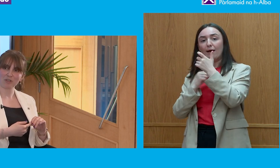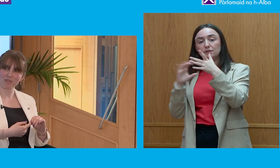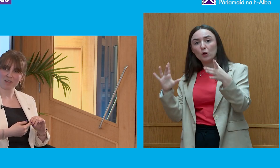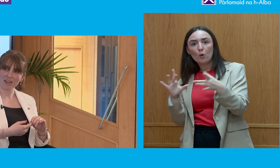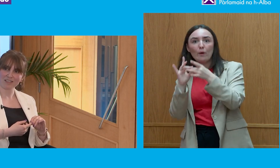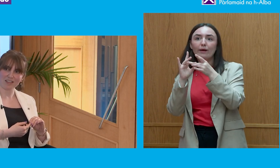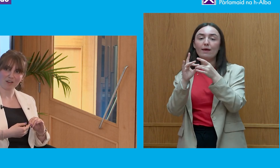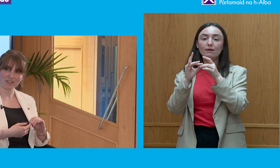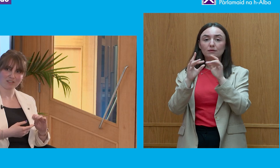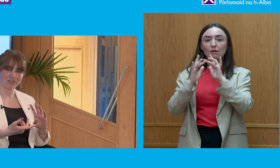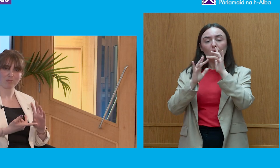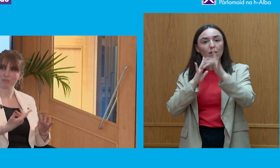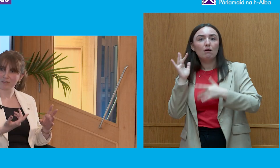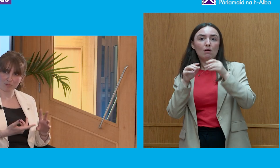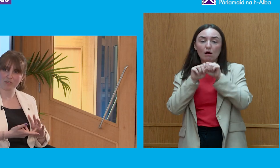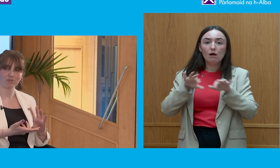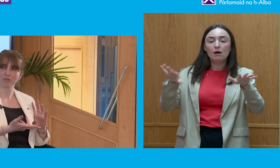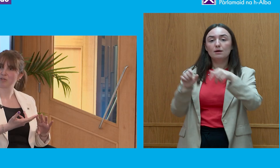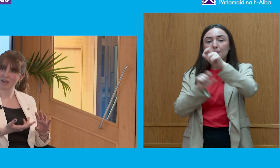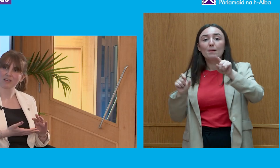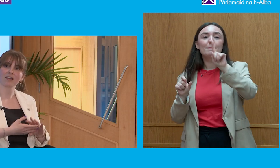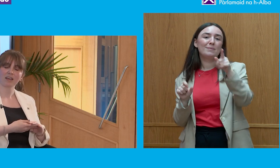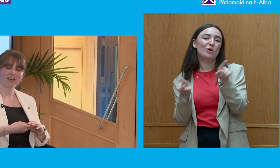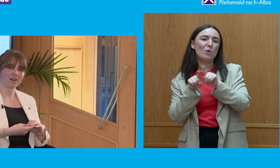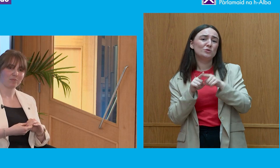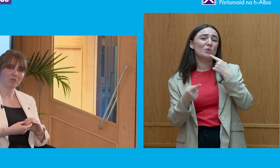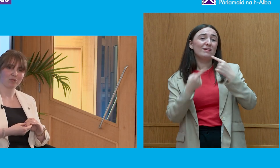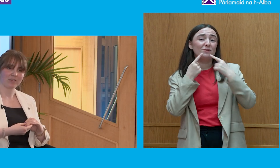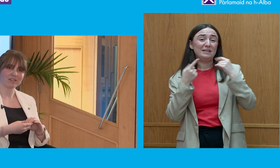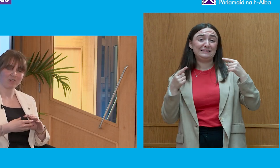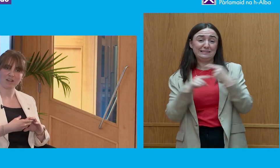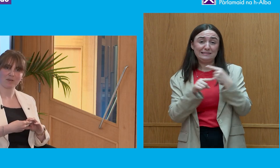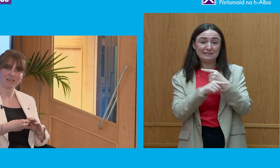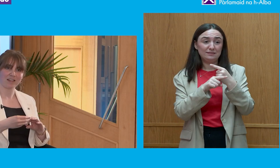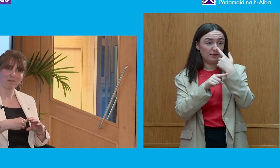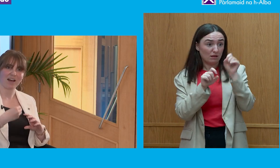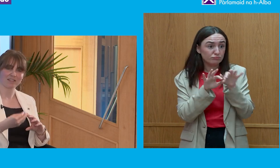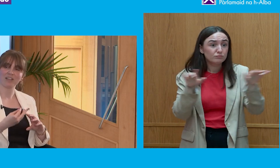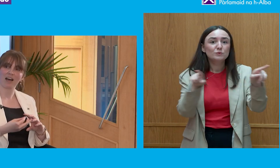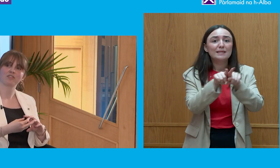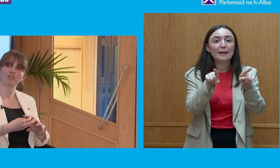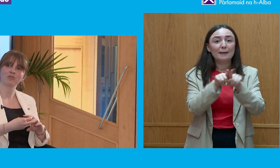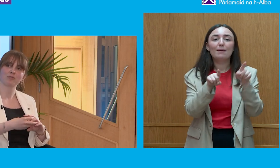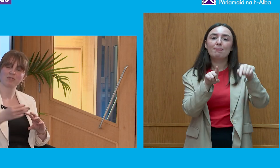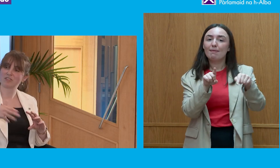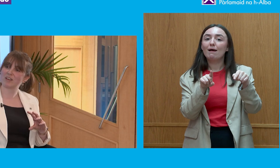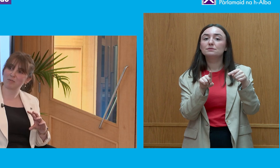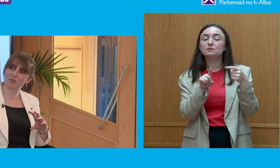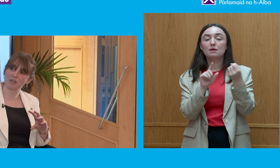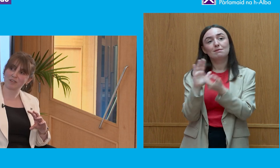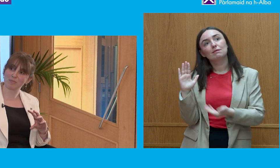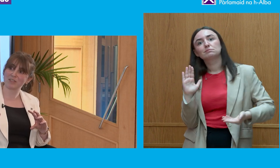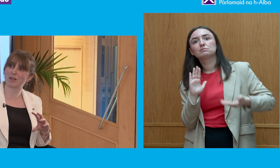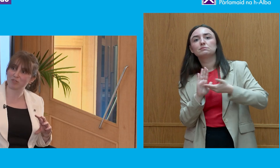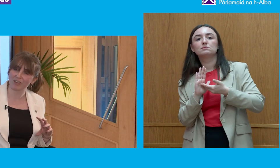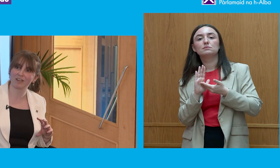also does a whole lot of other things such as misinformation, polarizing, these kind of aspects, and they massively add to what we just said